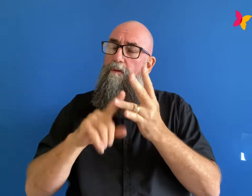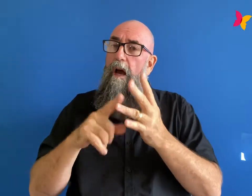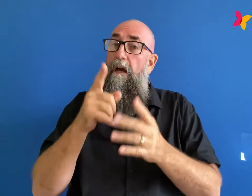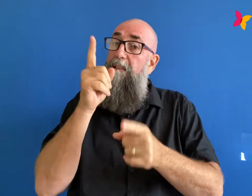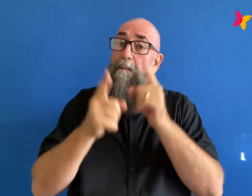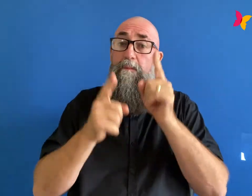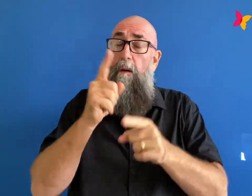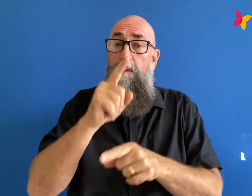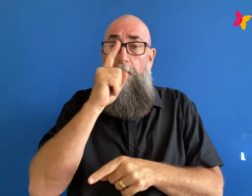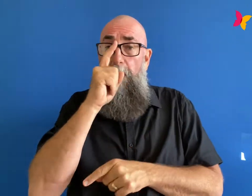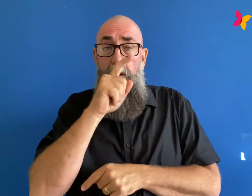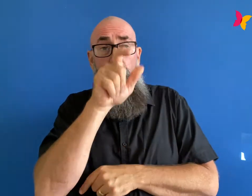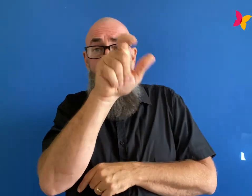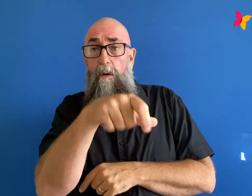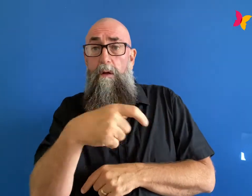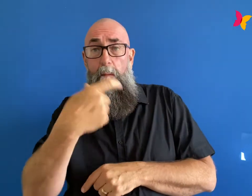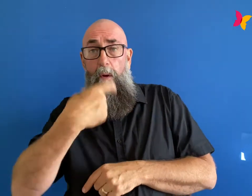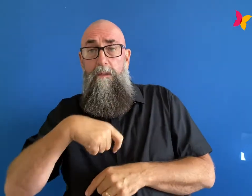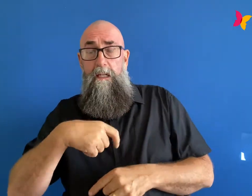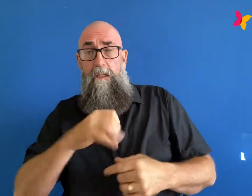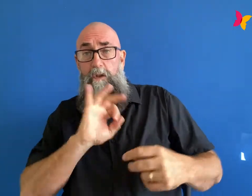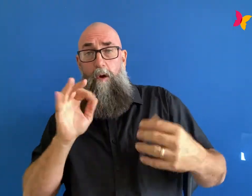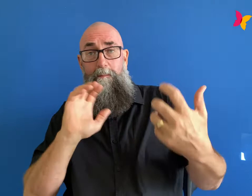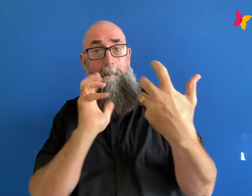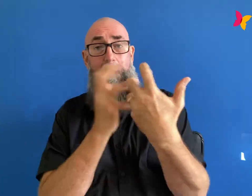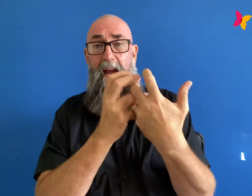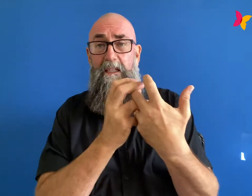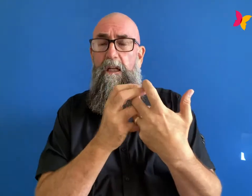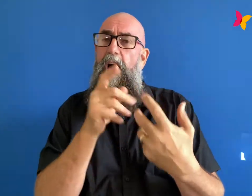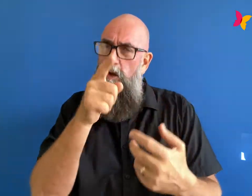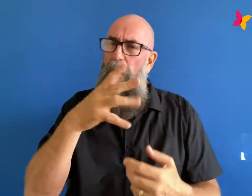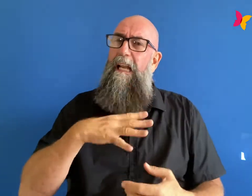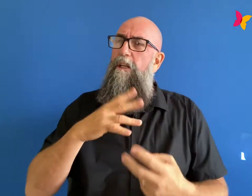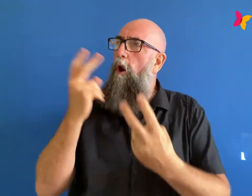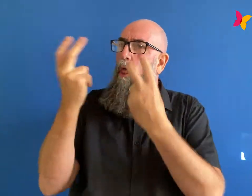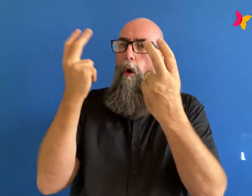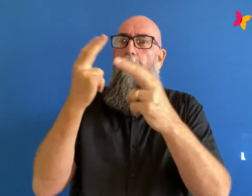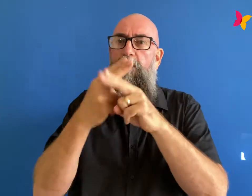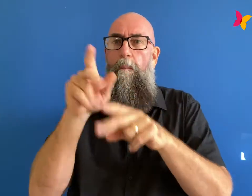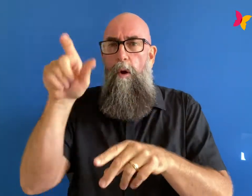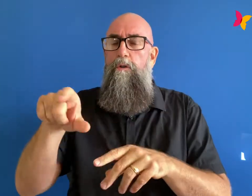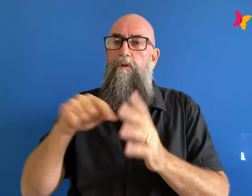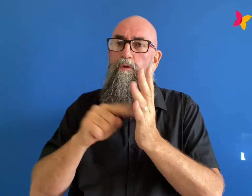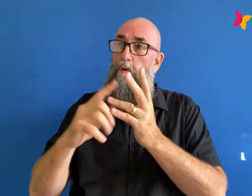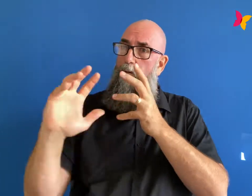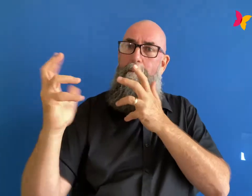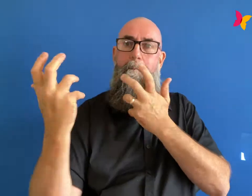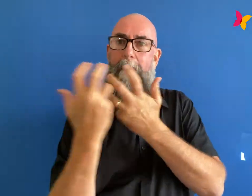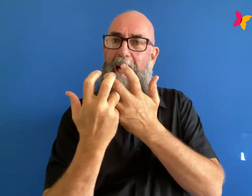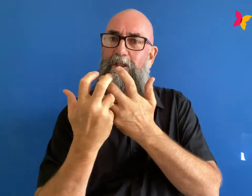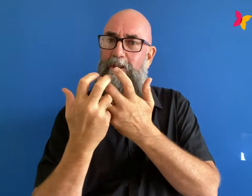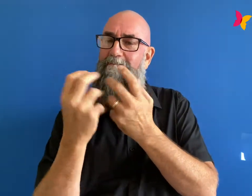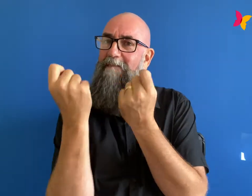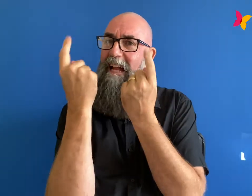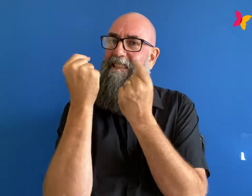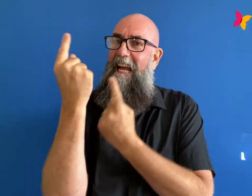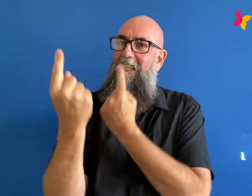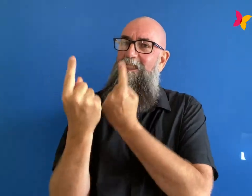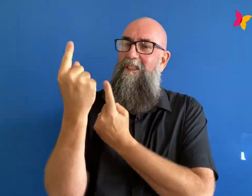don't be shy to get a second opinion or move try and find someone that you trust that you relate to this is good doctor shopping this is the kind